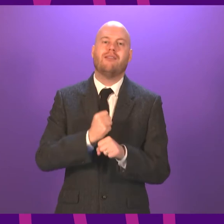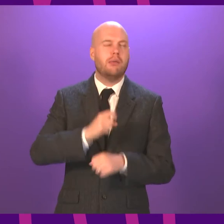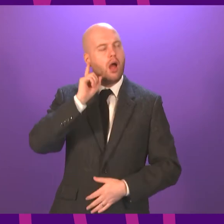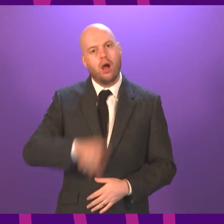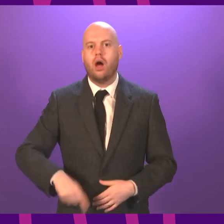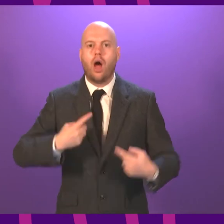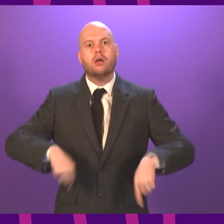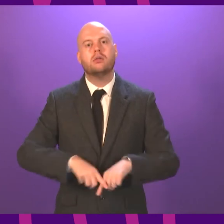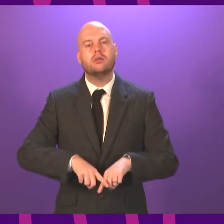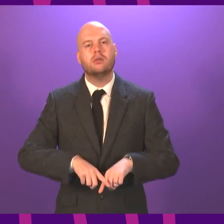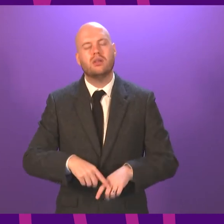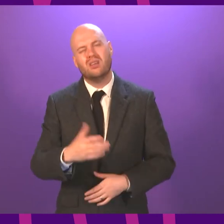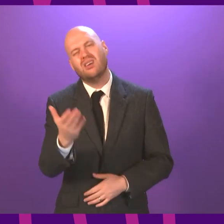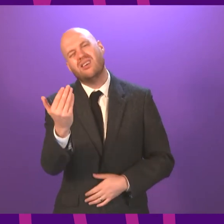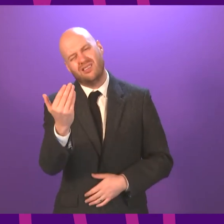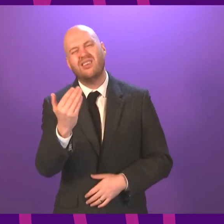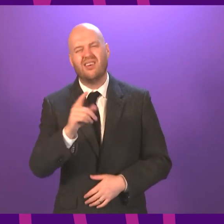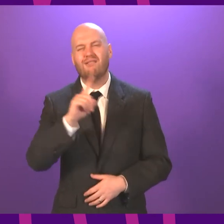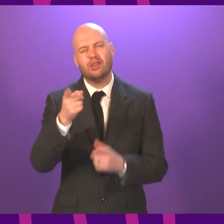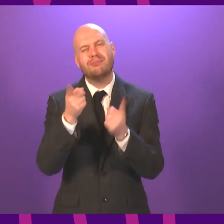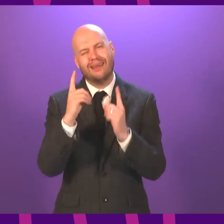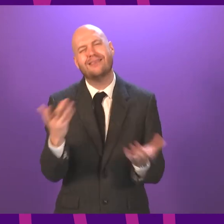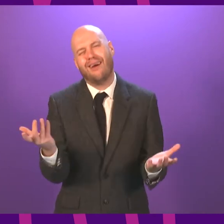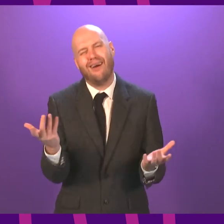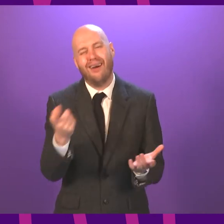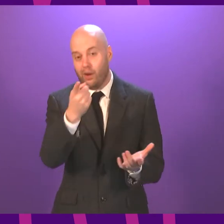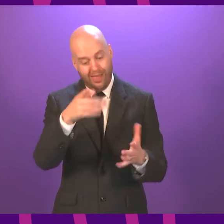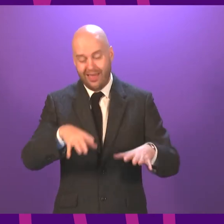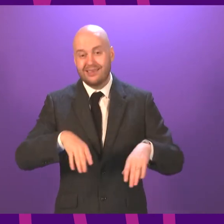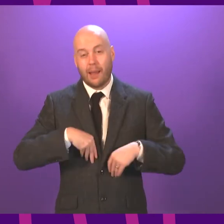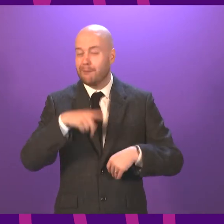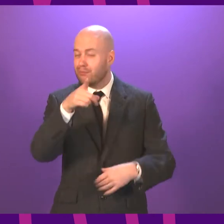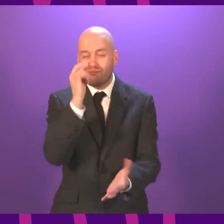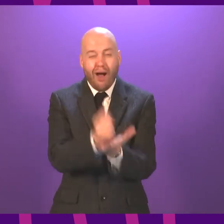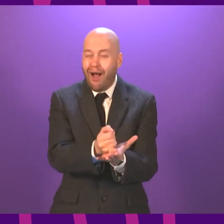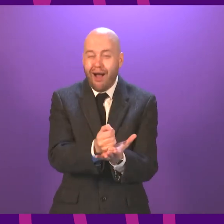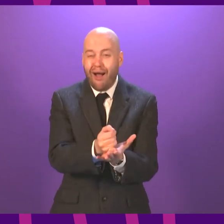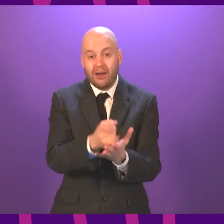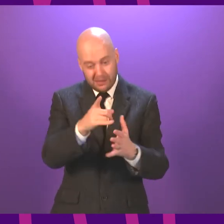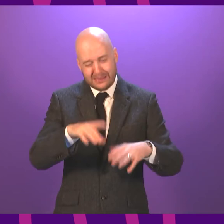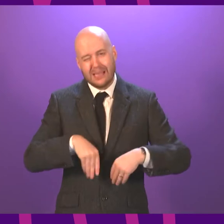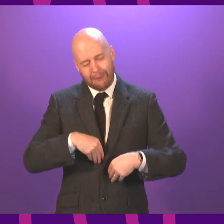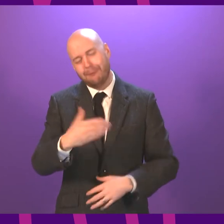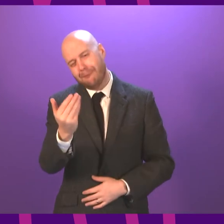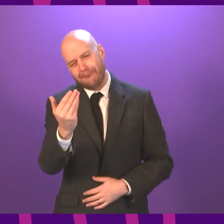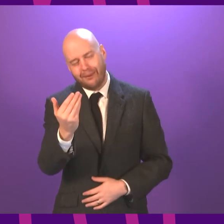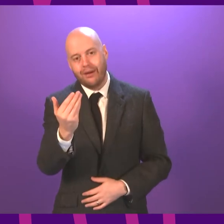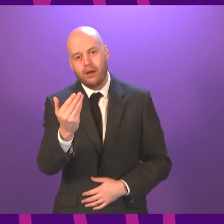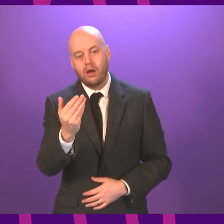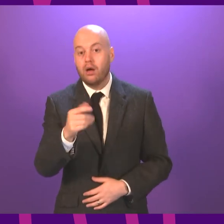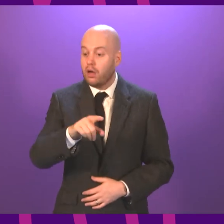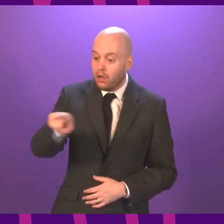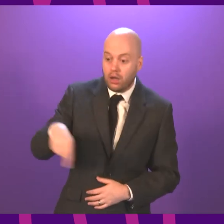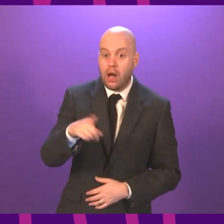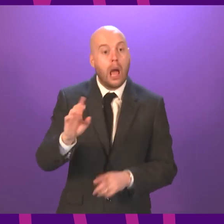do the right thing, concede she's got this badly wrong, guarantee that no pupils who appeal will be downgraded, because no matter